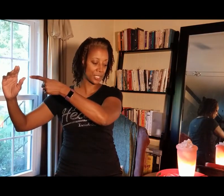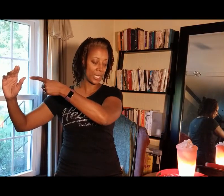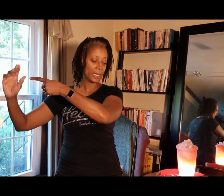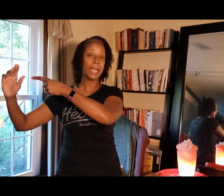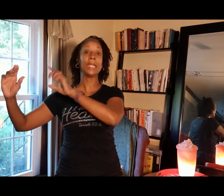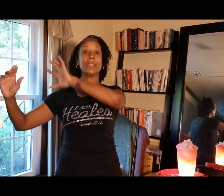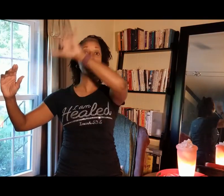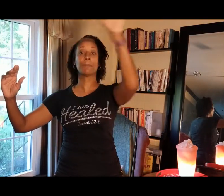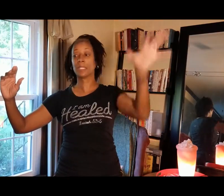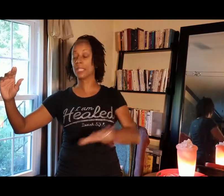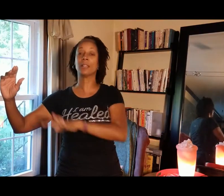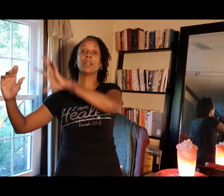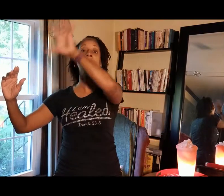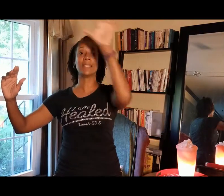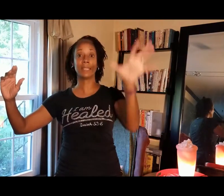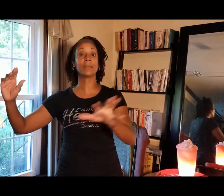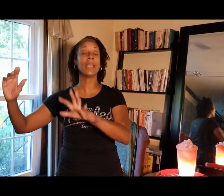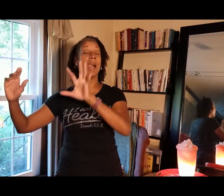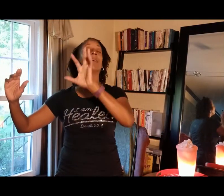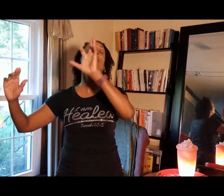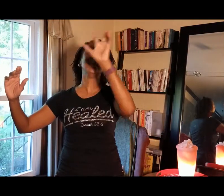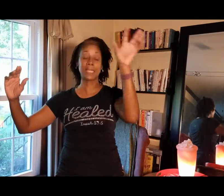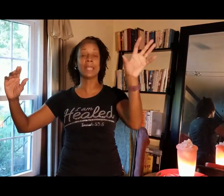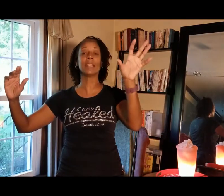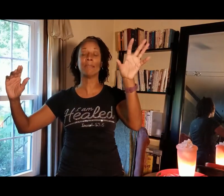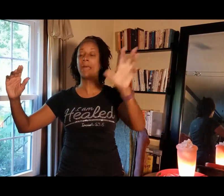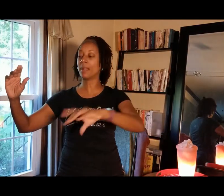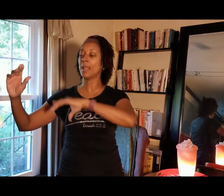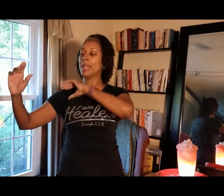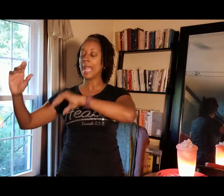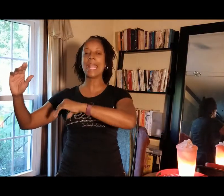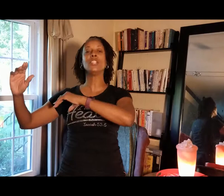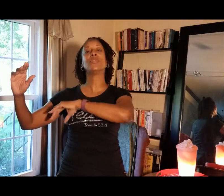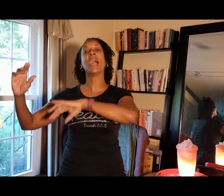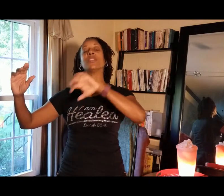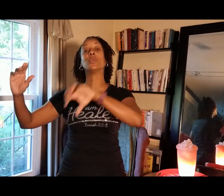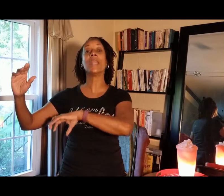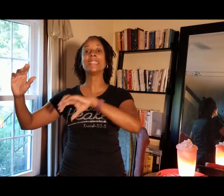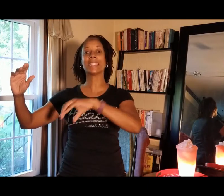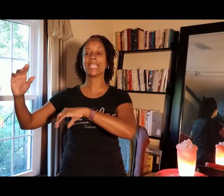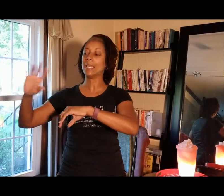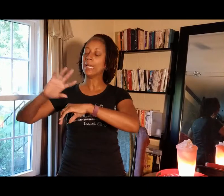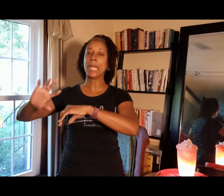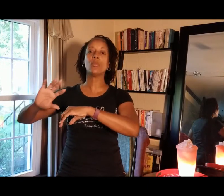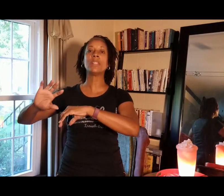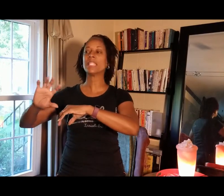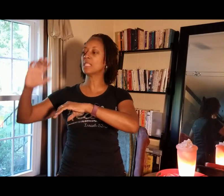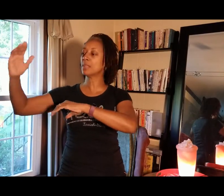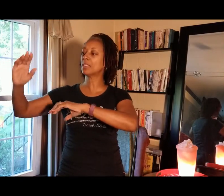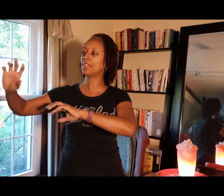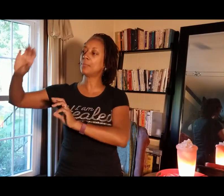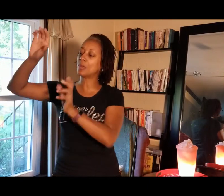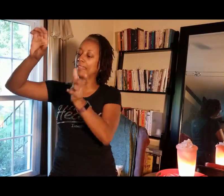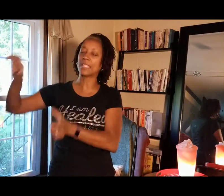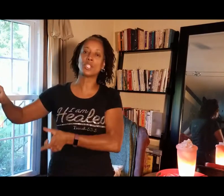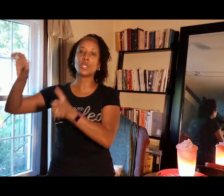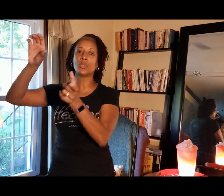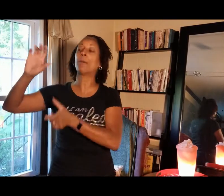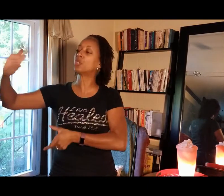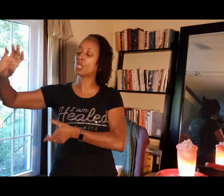in this particular Hittite empire. And you've got the red sea and what's in the middle of them. You've got these two Persian